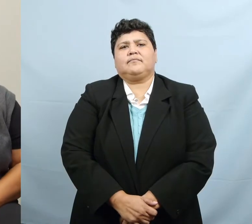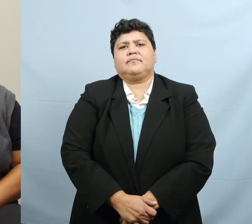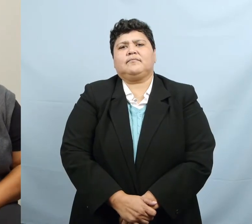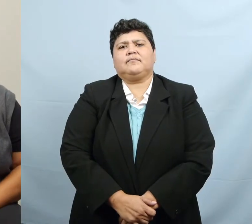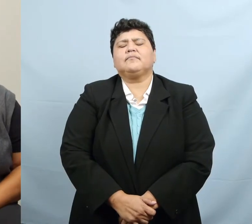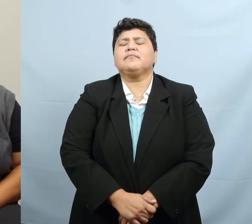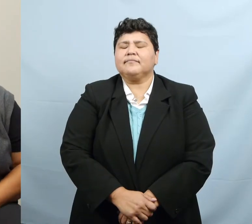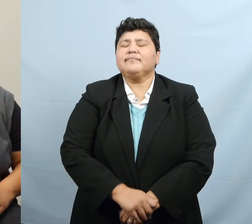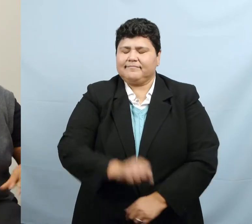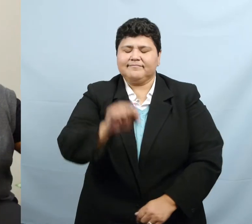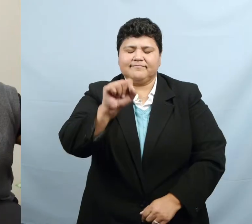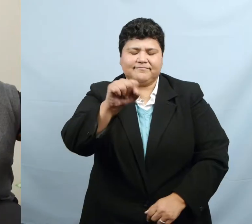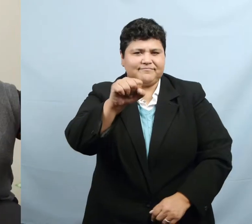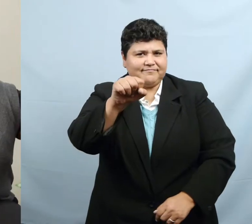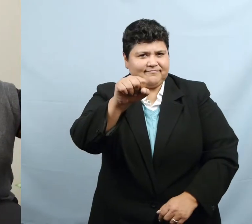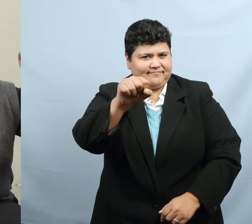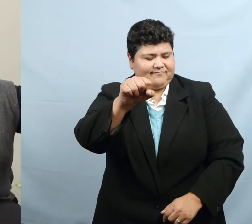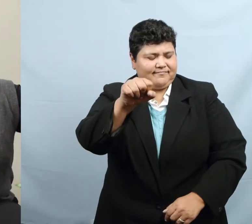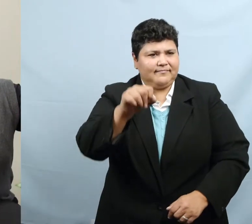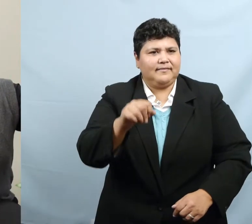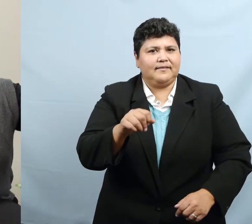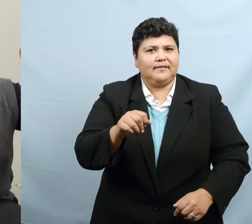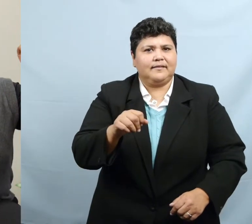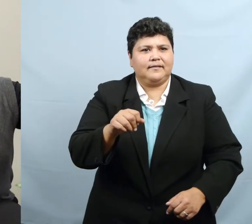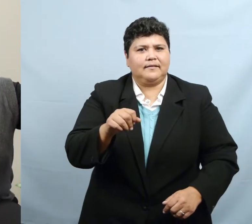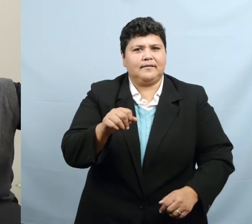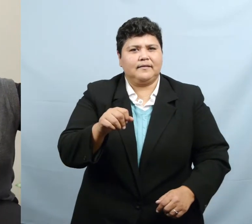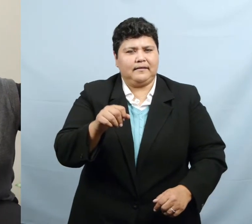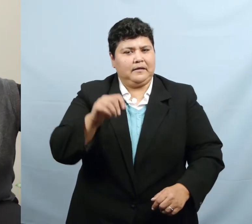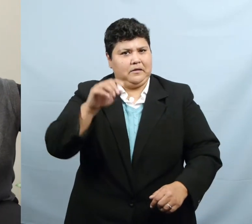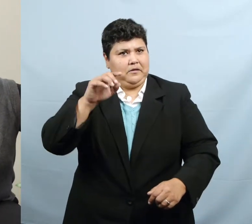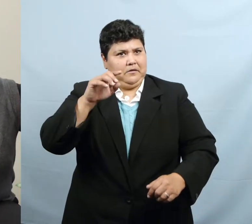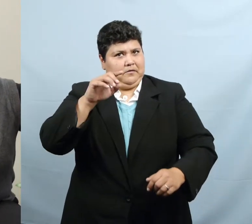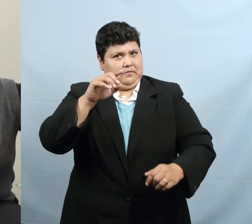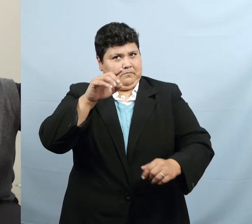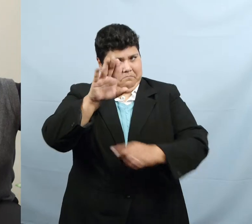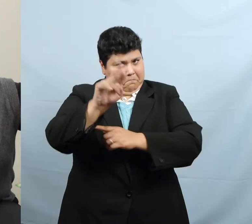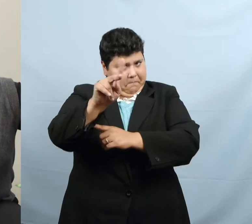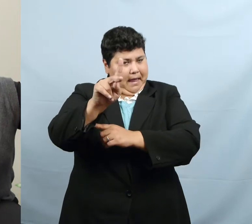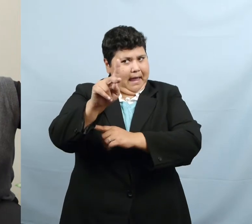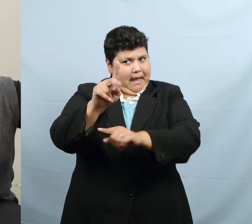It did. So I knew for sure she, there was a bank account.